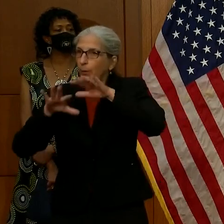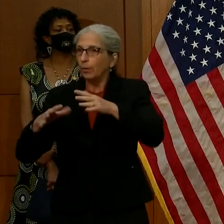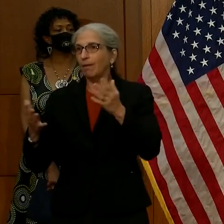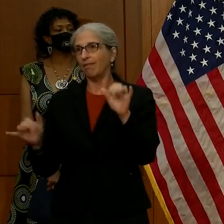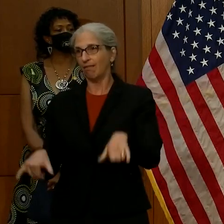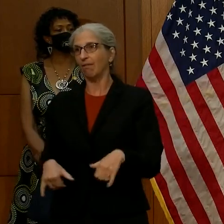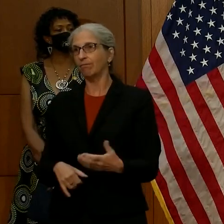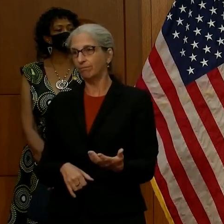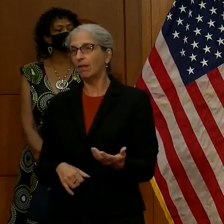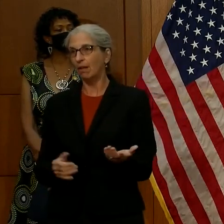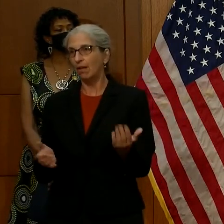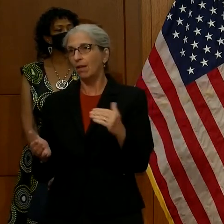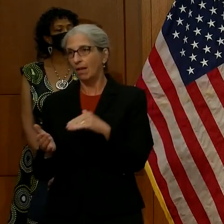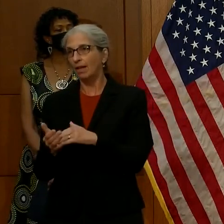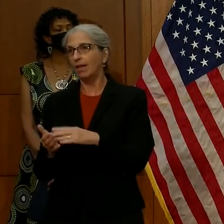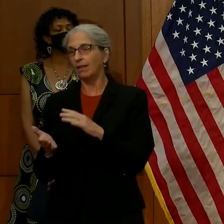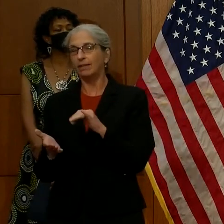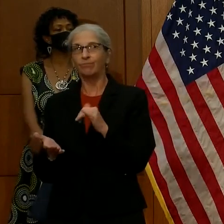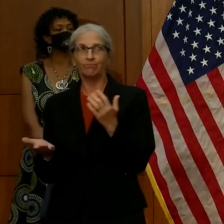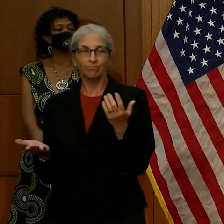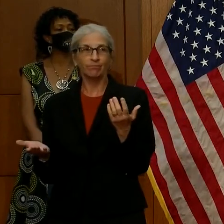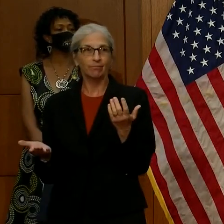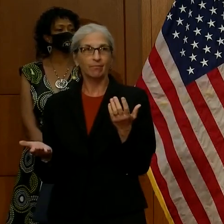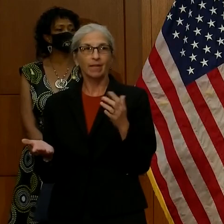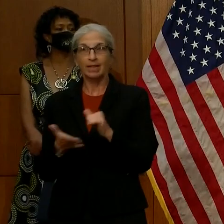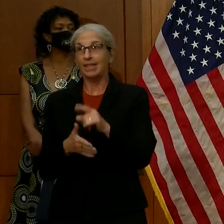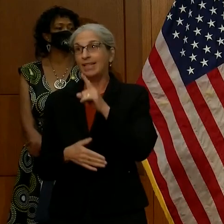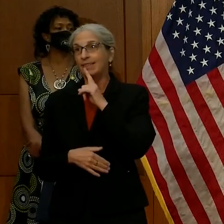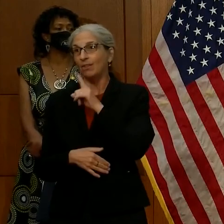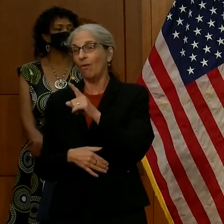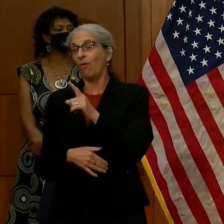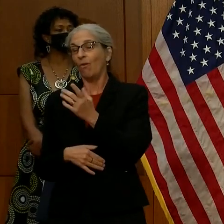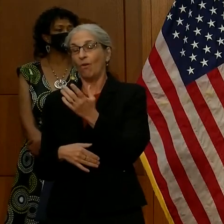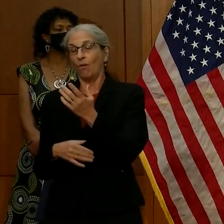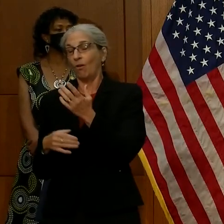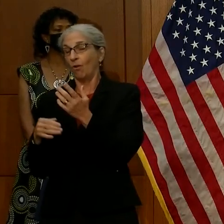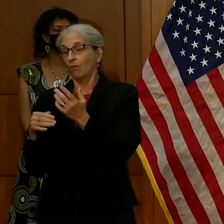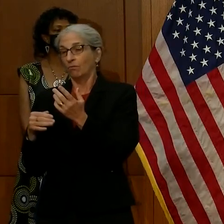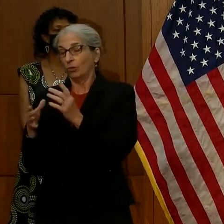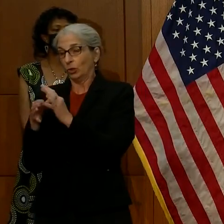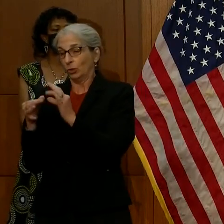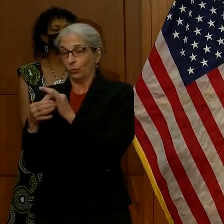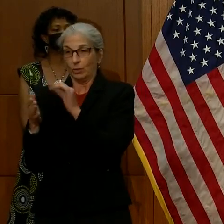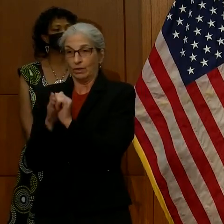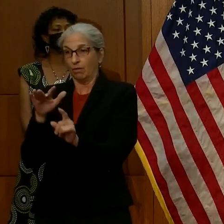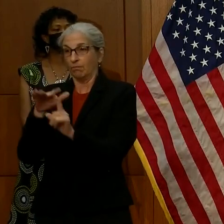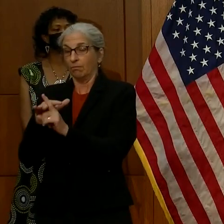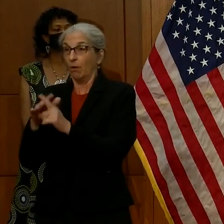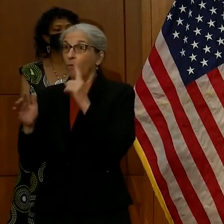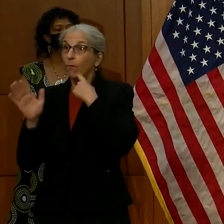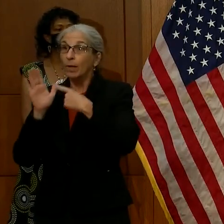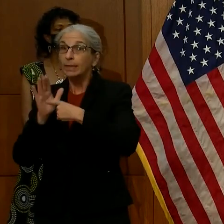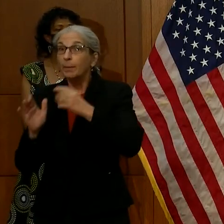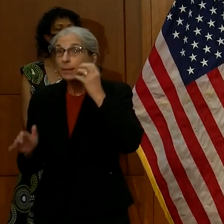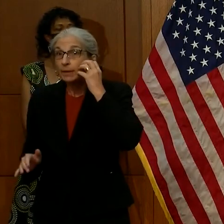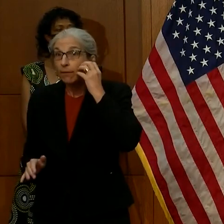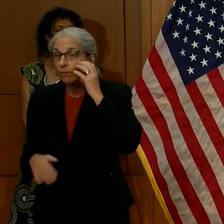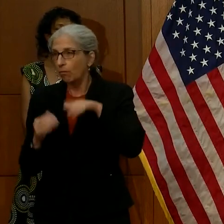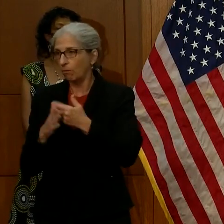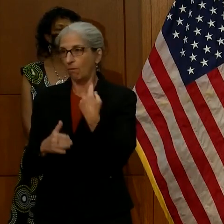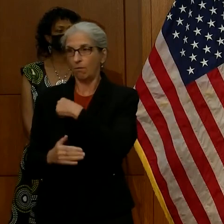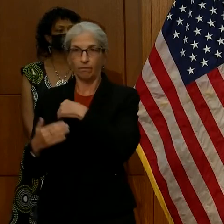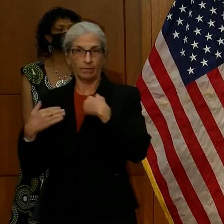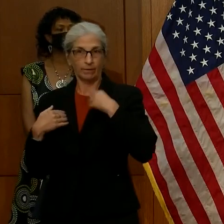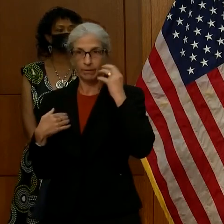Just, again, these are just kind of anecdotal things. But the cell phone, we all have cell